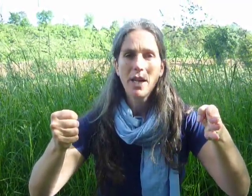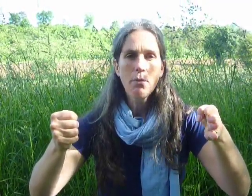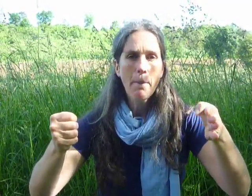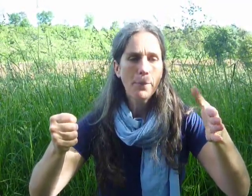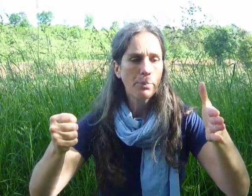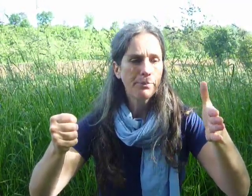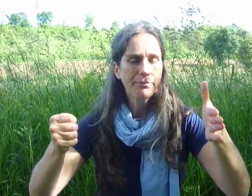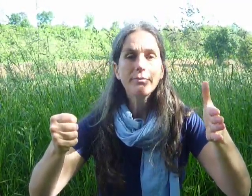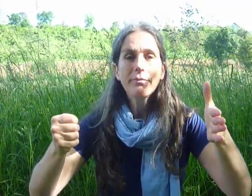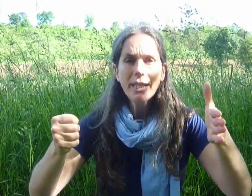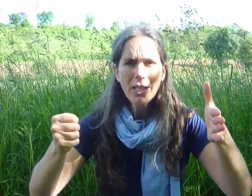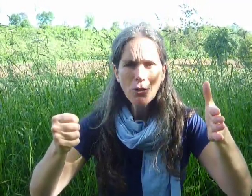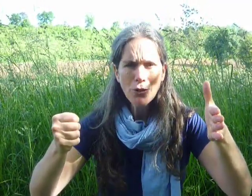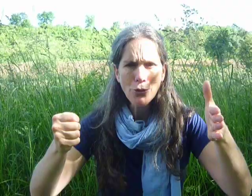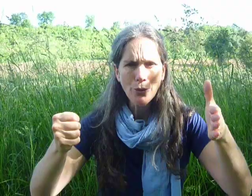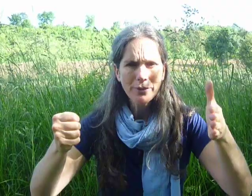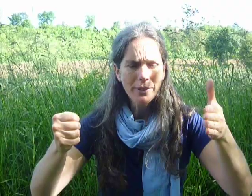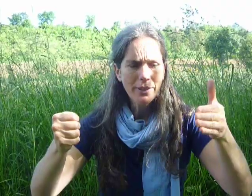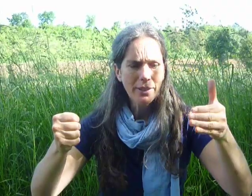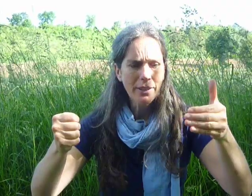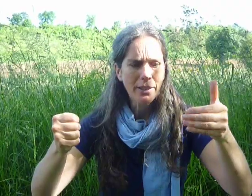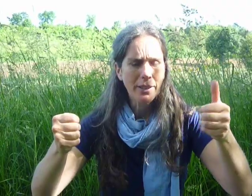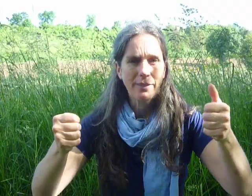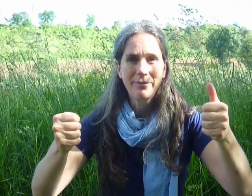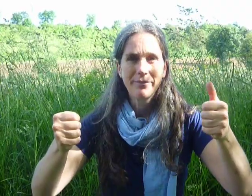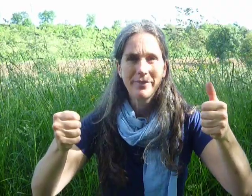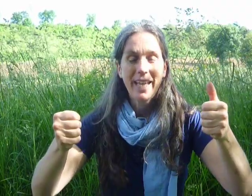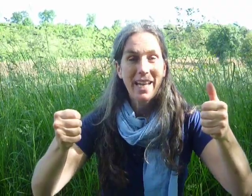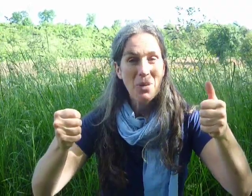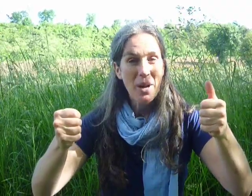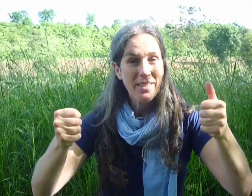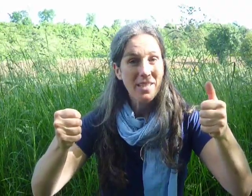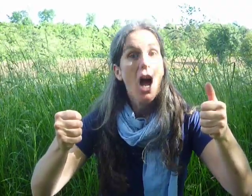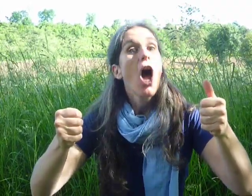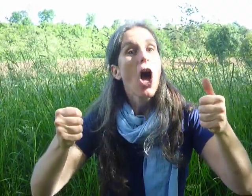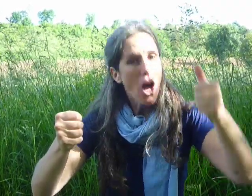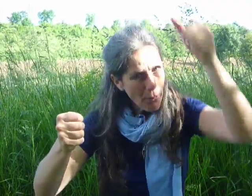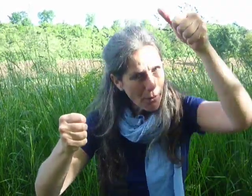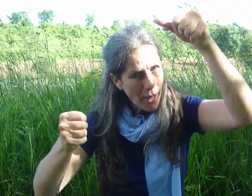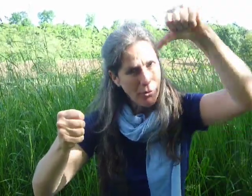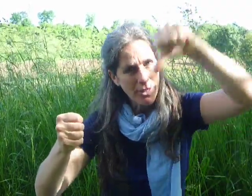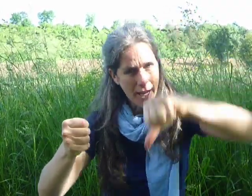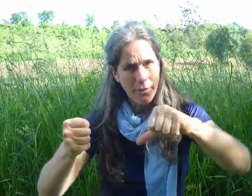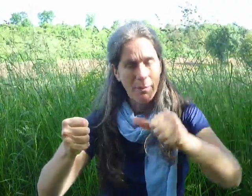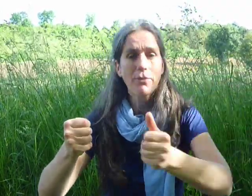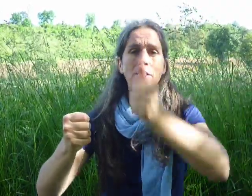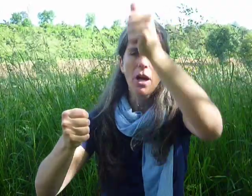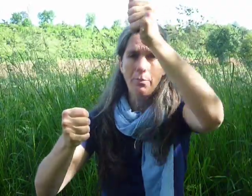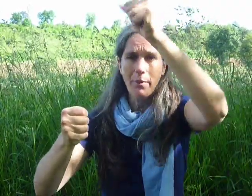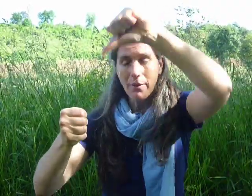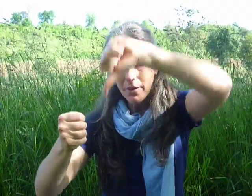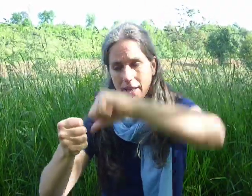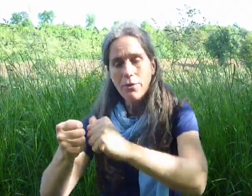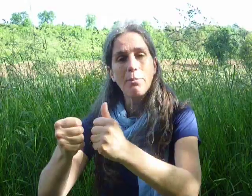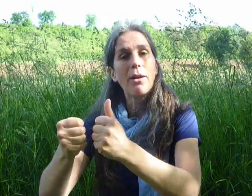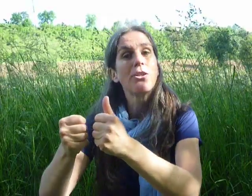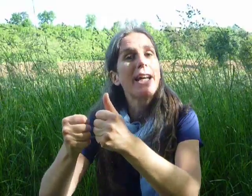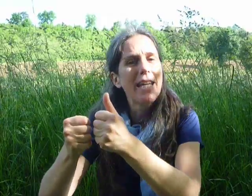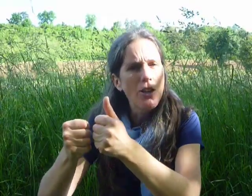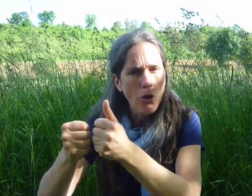out. Pop. He closed the door. And he went up the mountain, down the mountain, up the mountain, down the mountain and he knocked